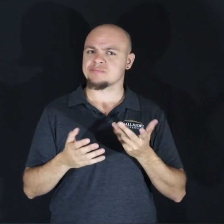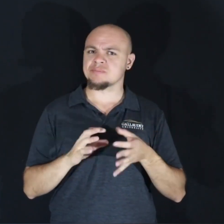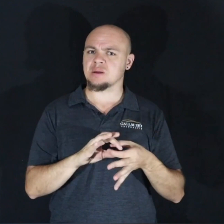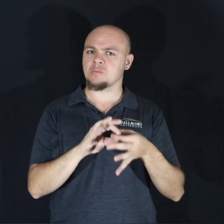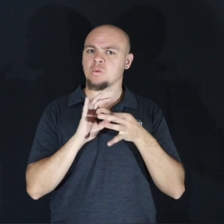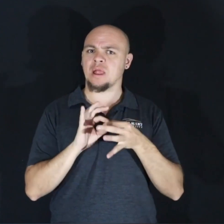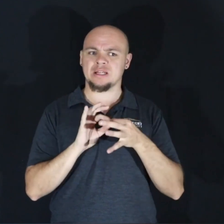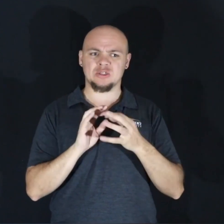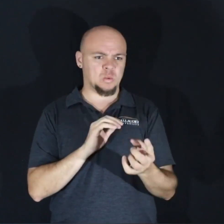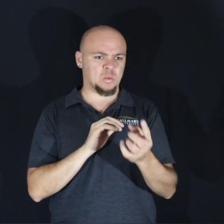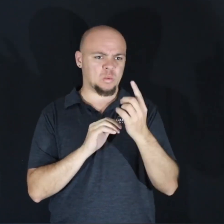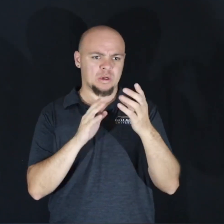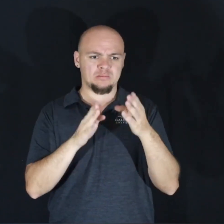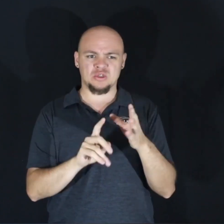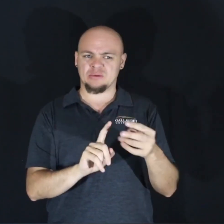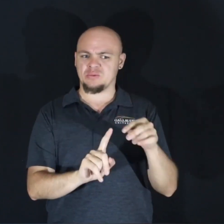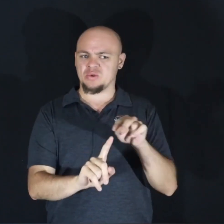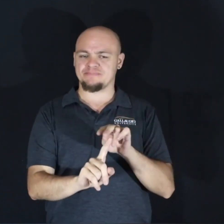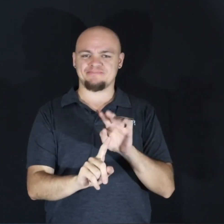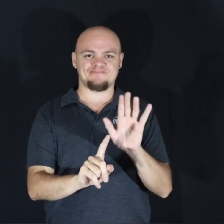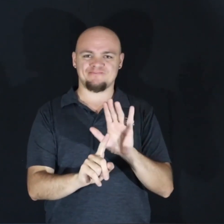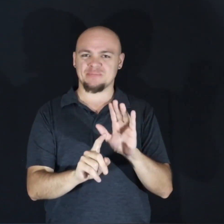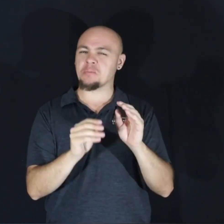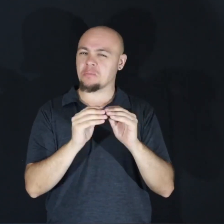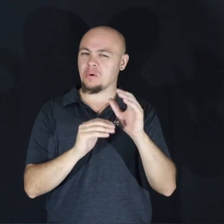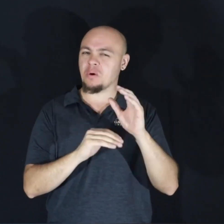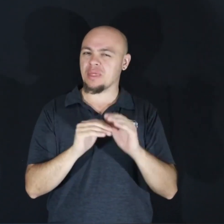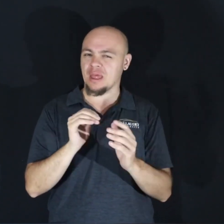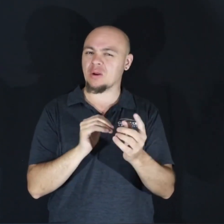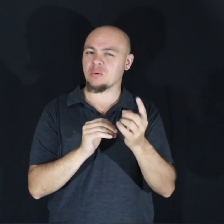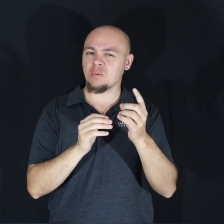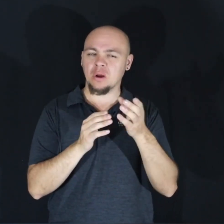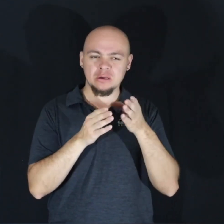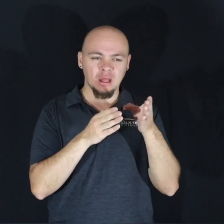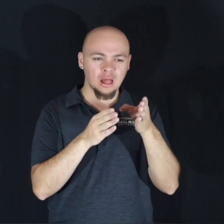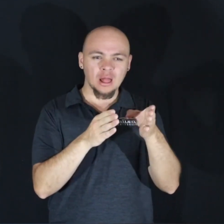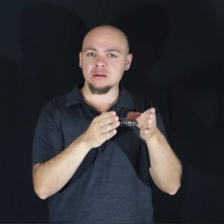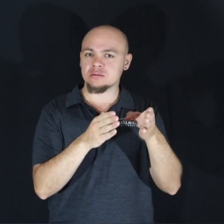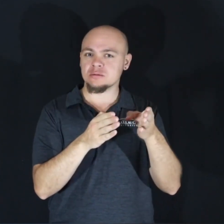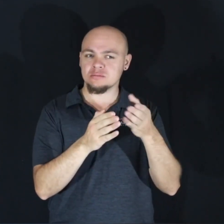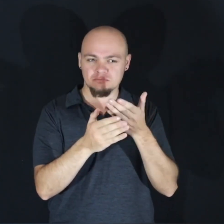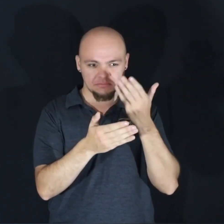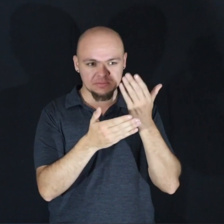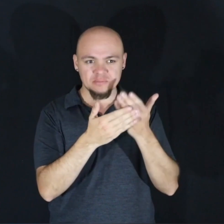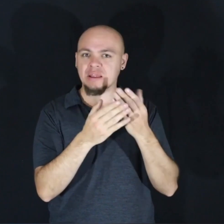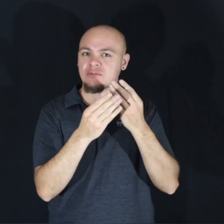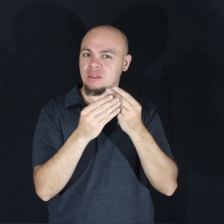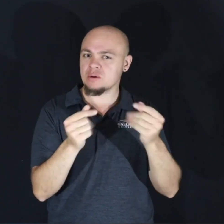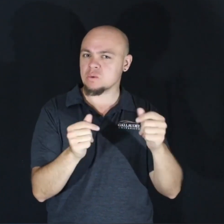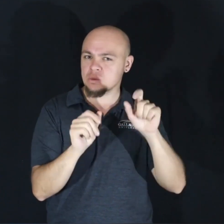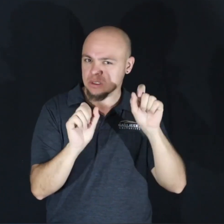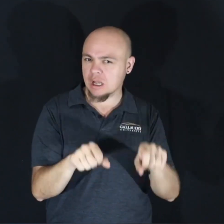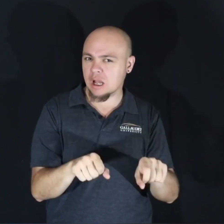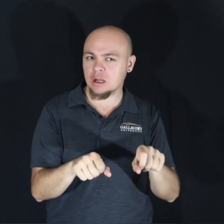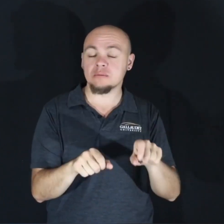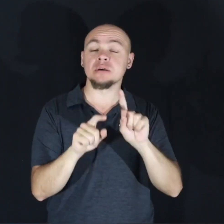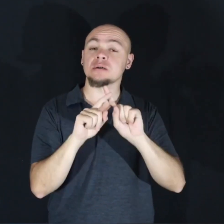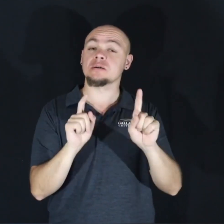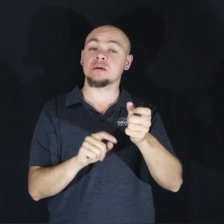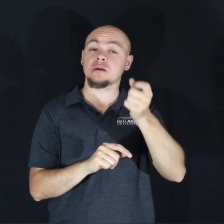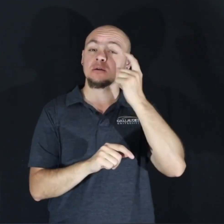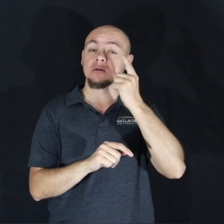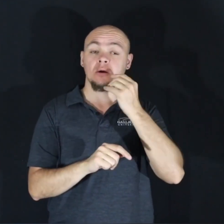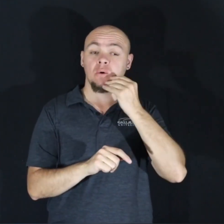pertains to one perspective, because we always know that there is more than one way to a solution. And what we also understand is that